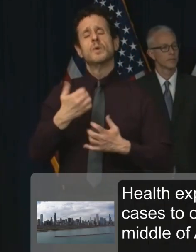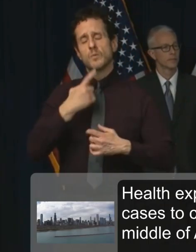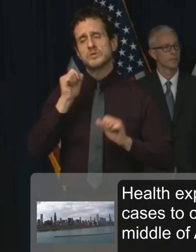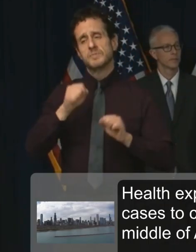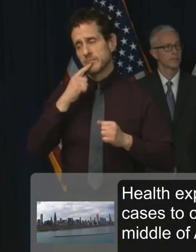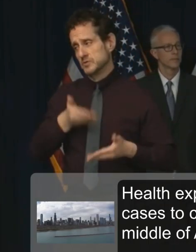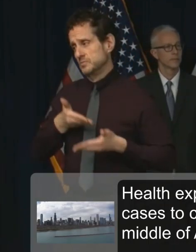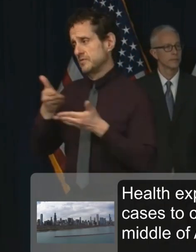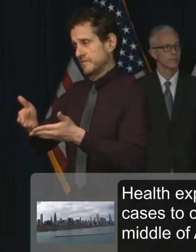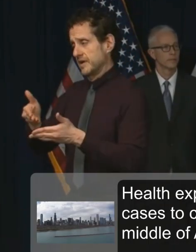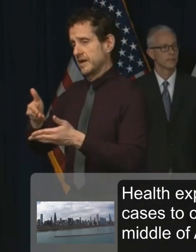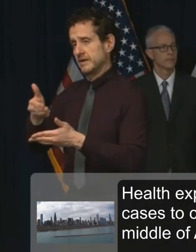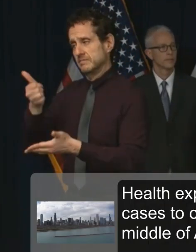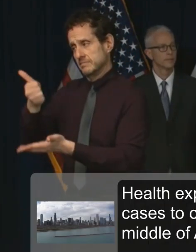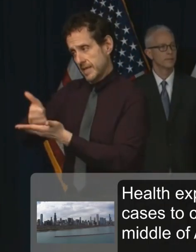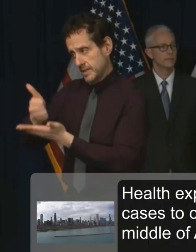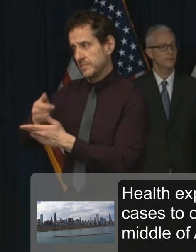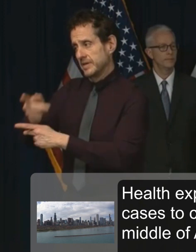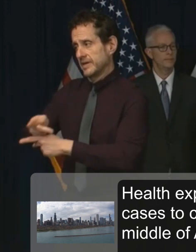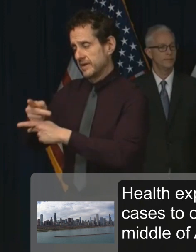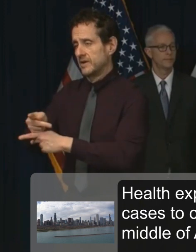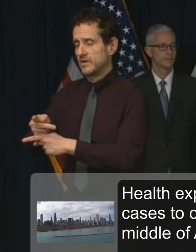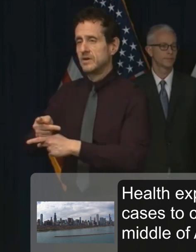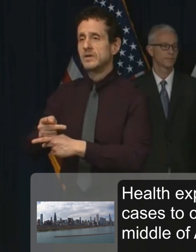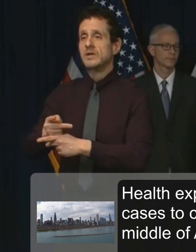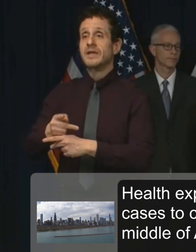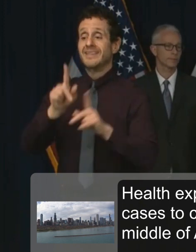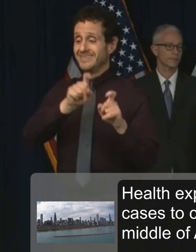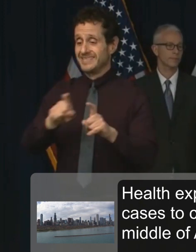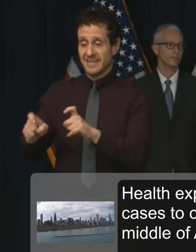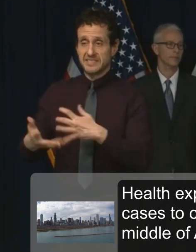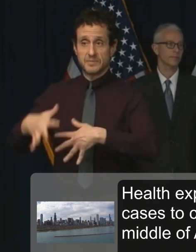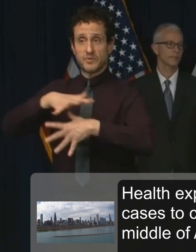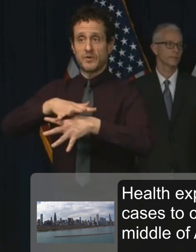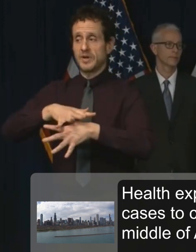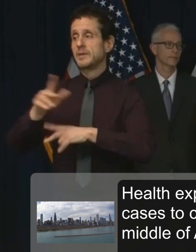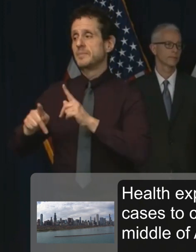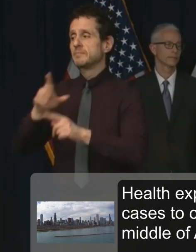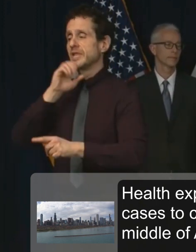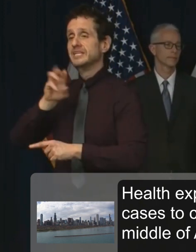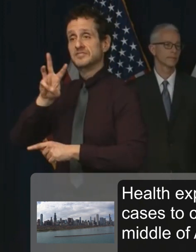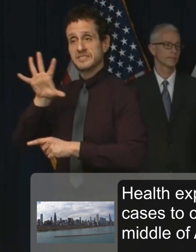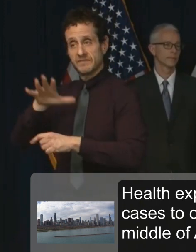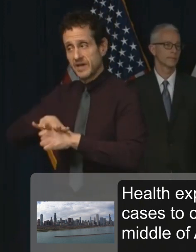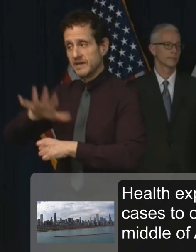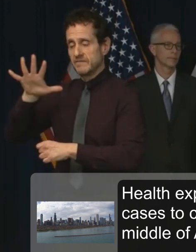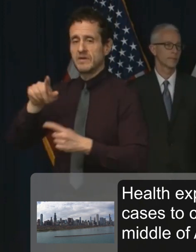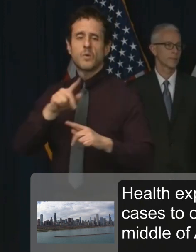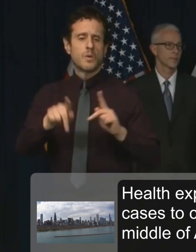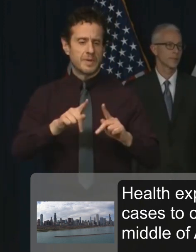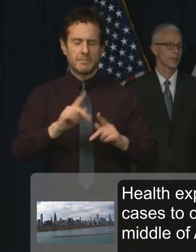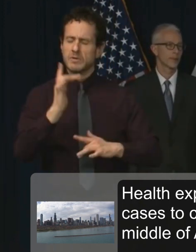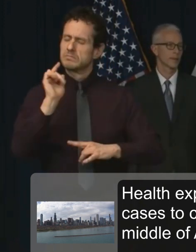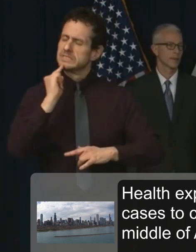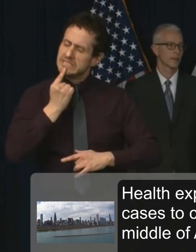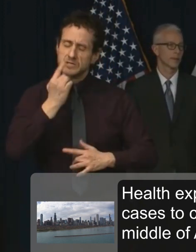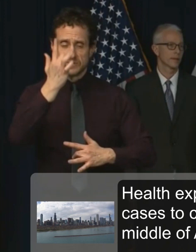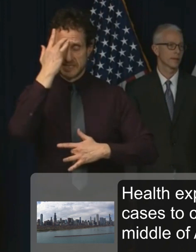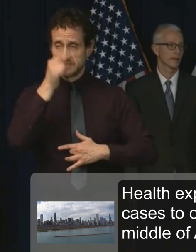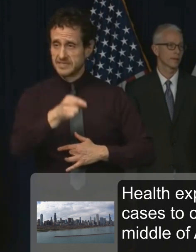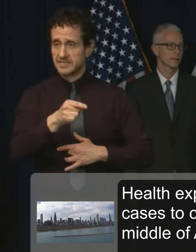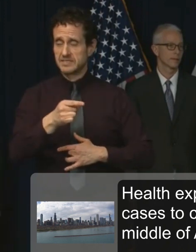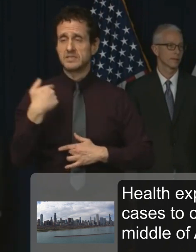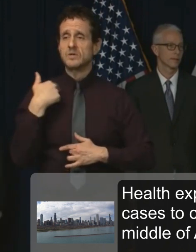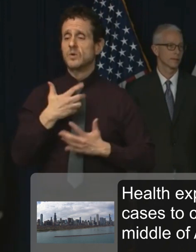testing for those who are 65 years and older and those with the most severe symptoms. We also want to